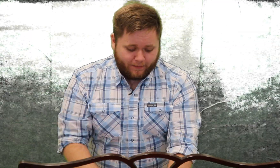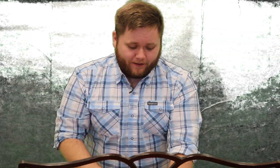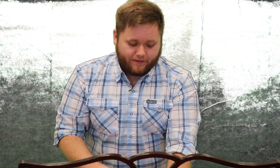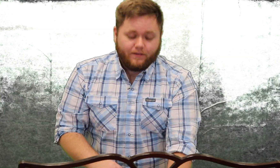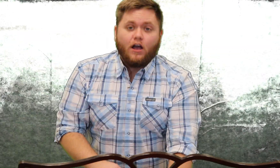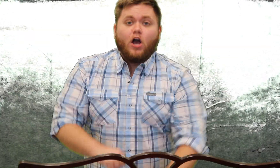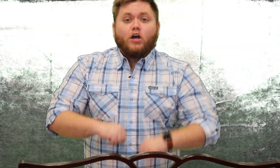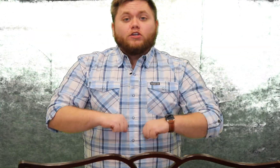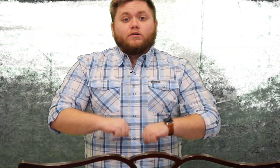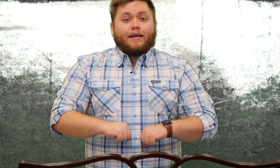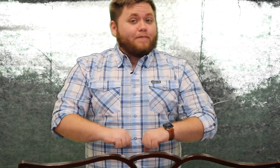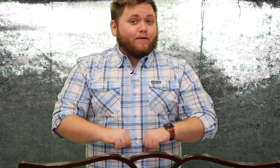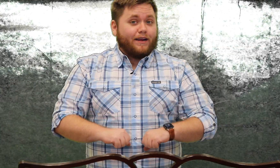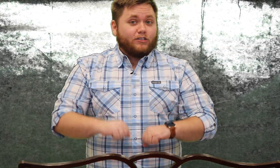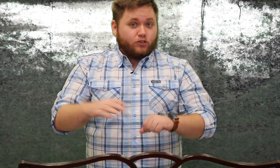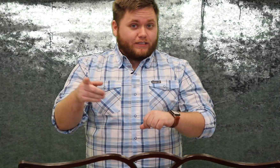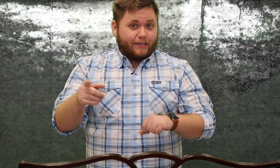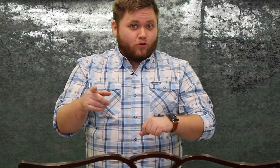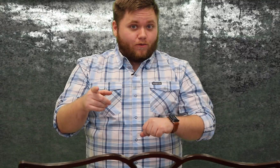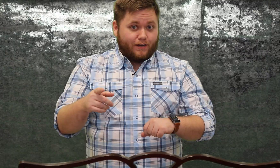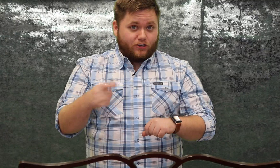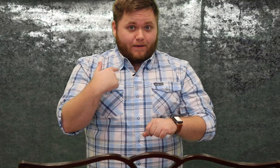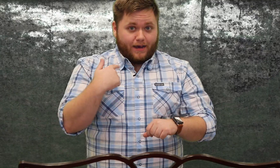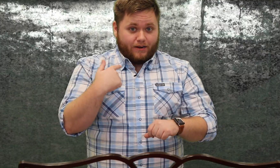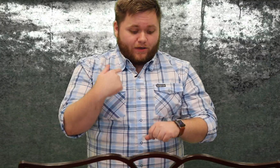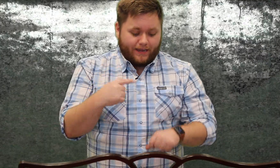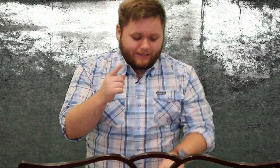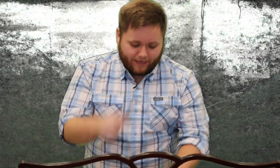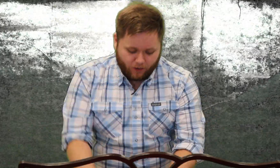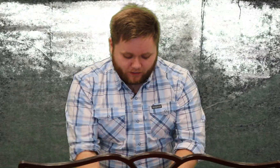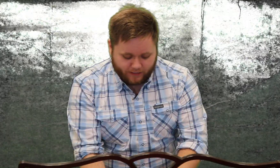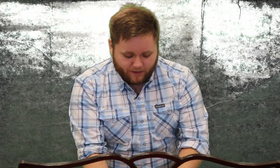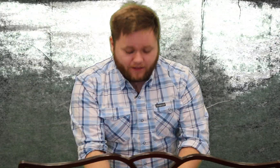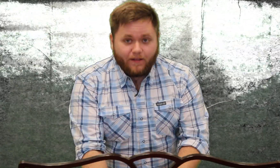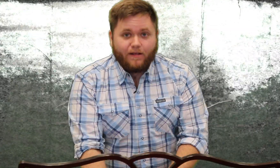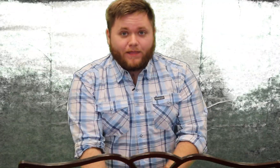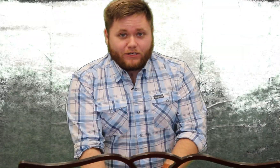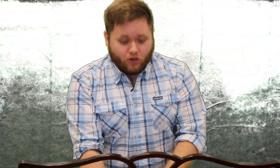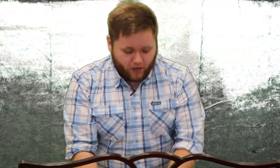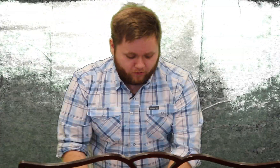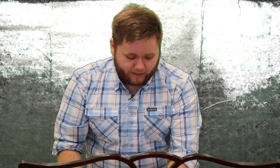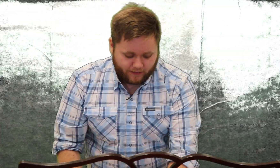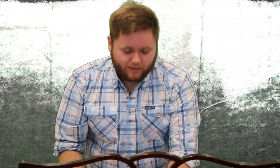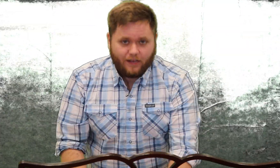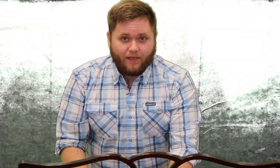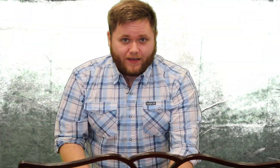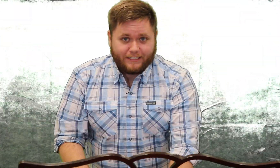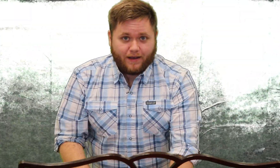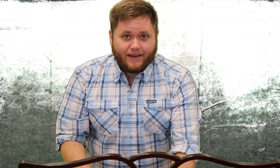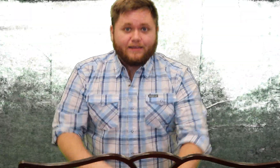me in my range you sing in your range not mine okay sing in yours that's your note that's mine